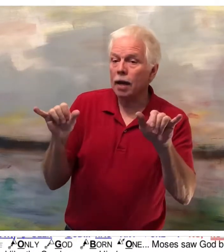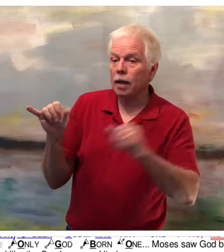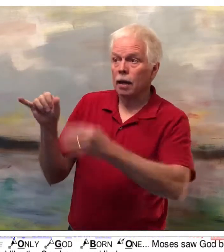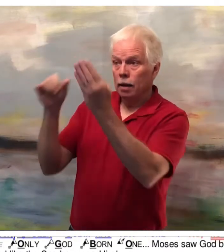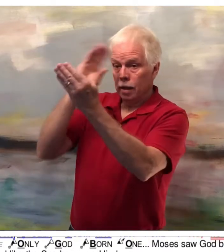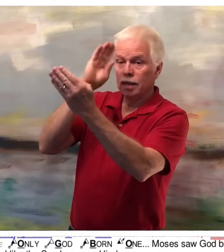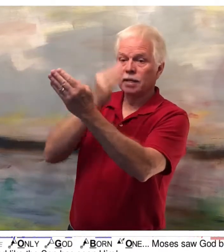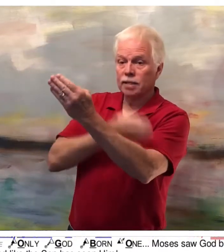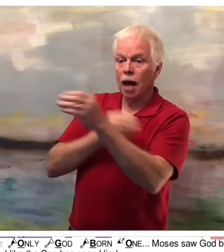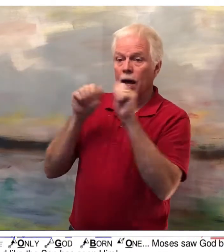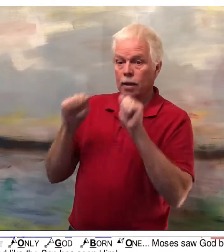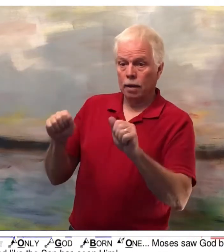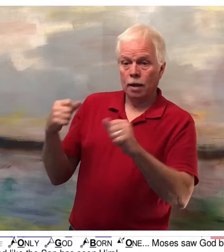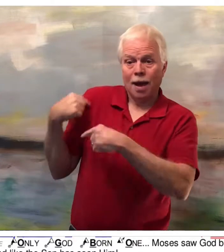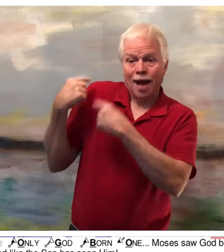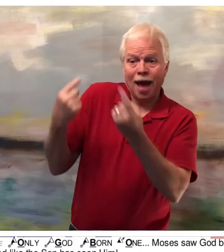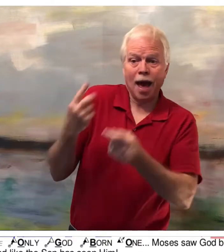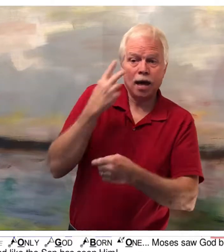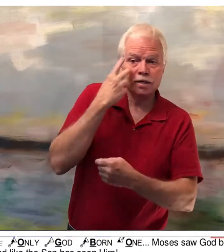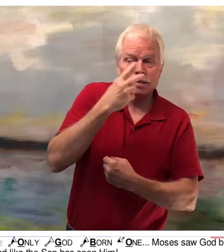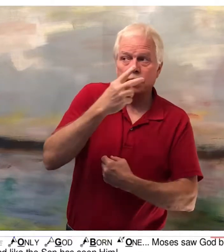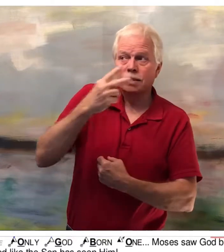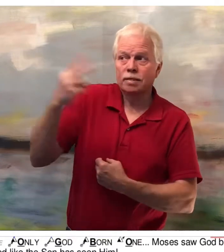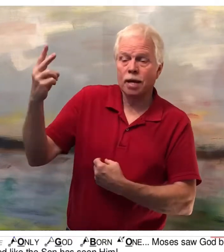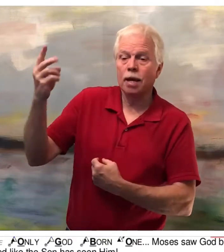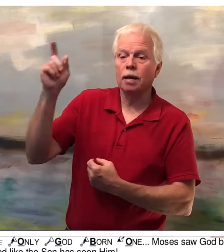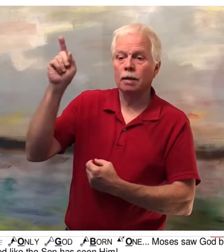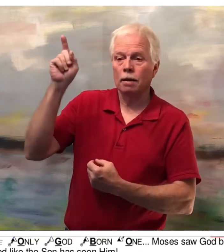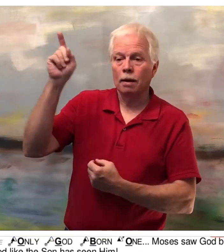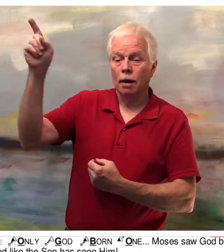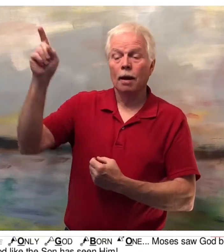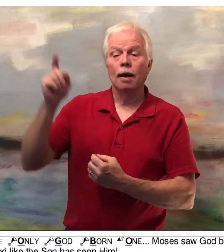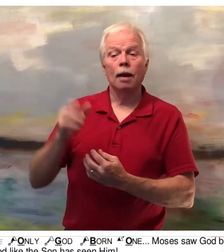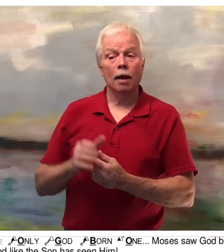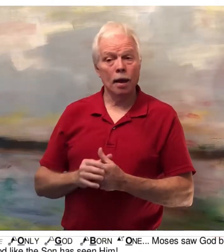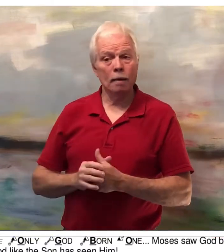the Son has seen him.